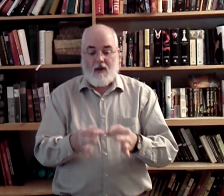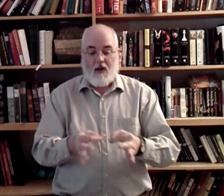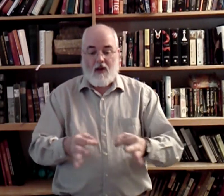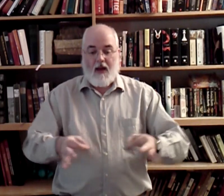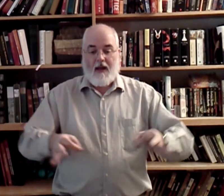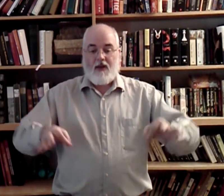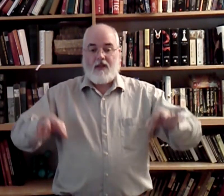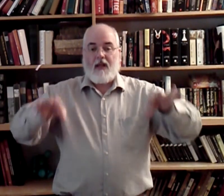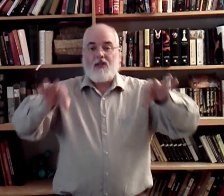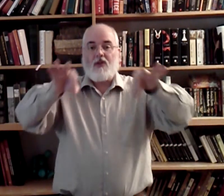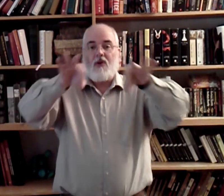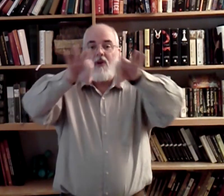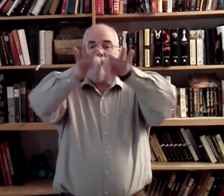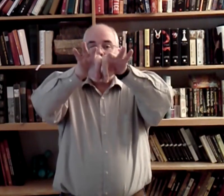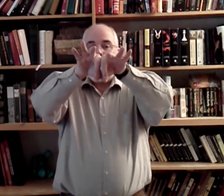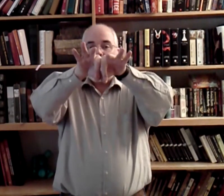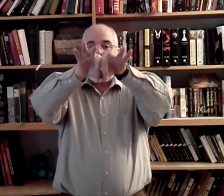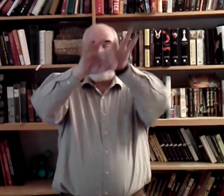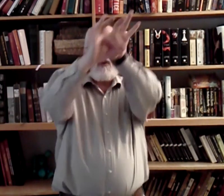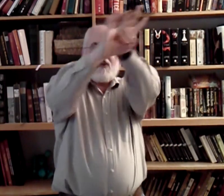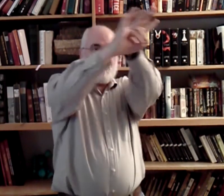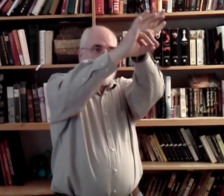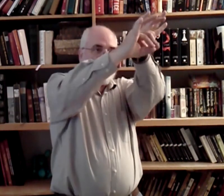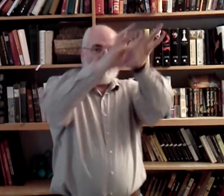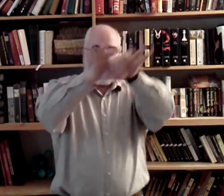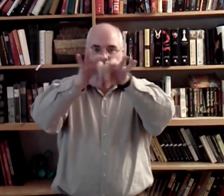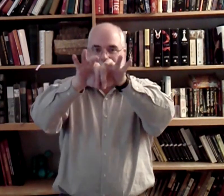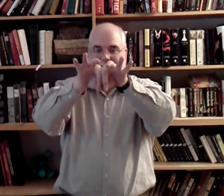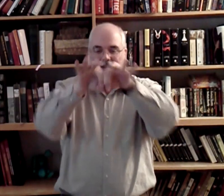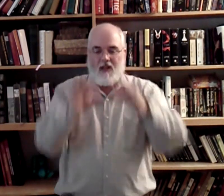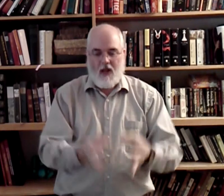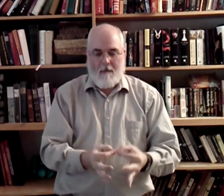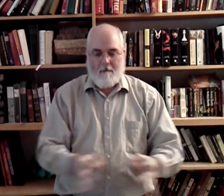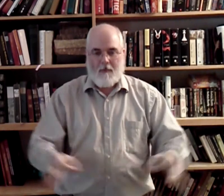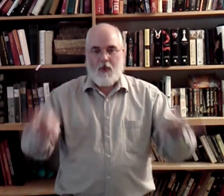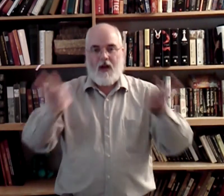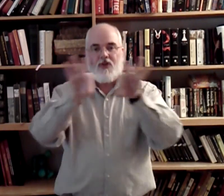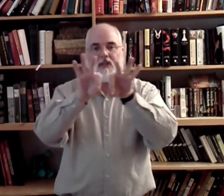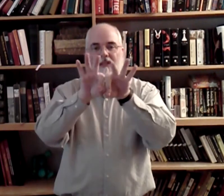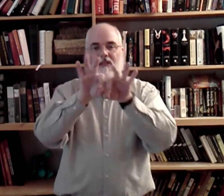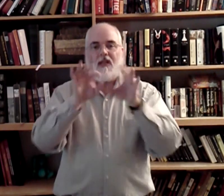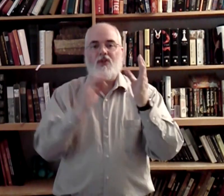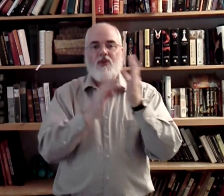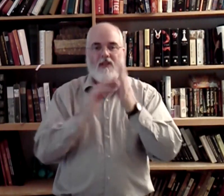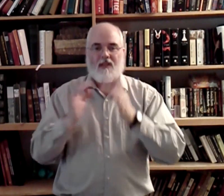And they just kind of circle up and come together so there's a hole in the middle. Right? Precious. Jesus.